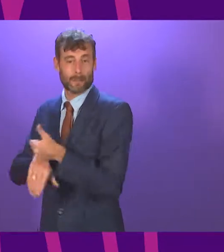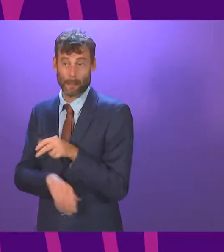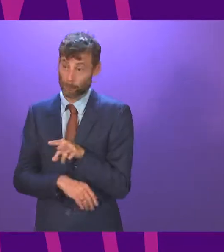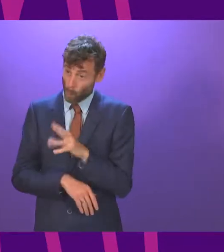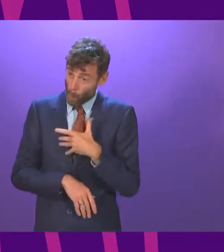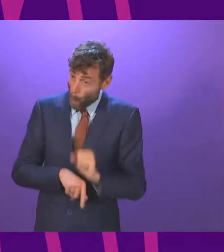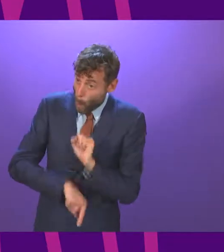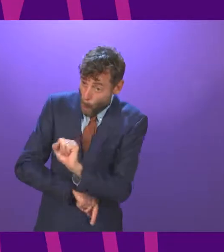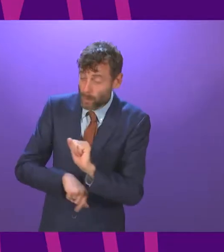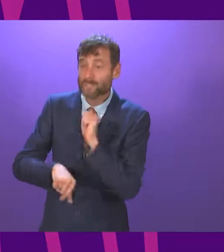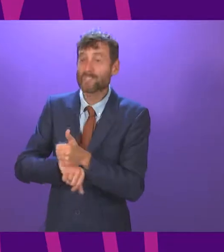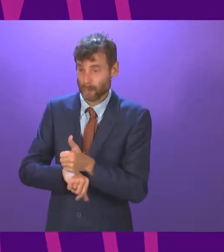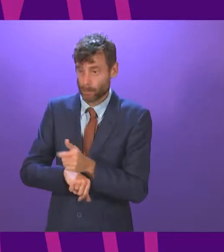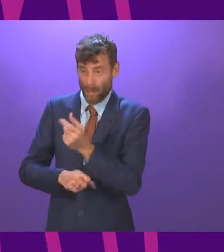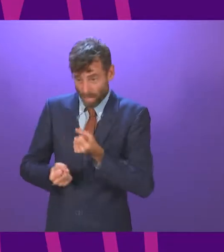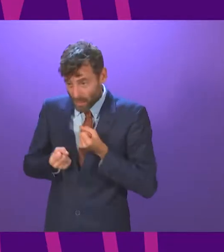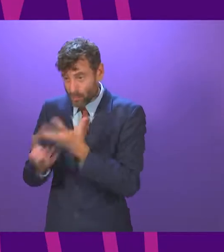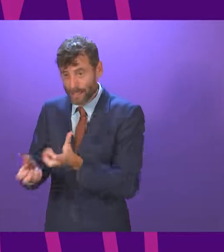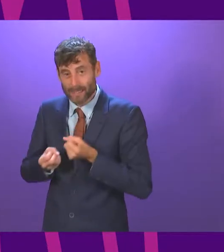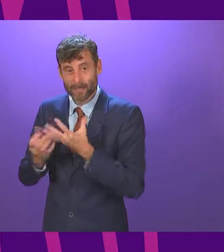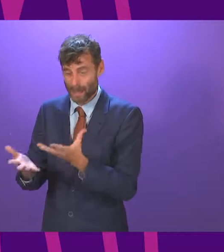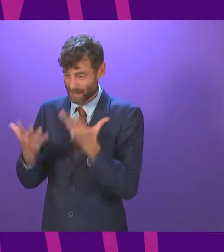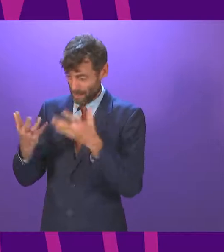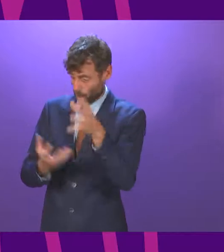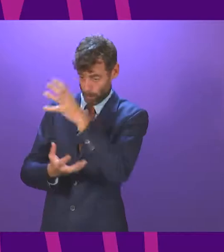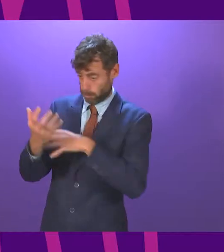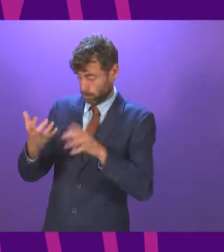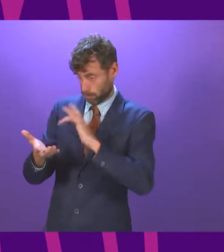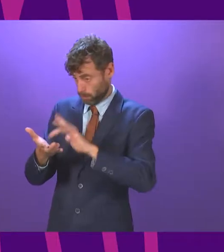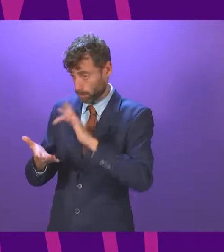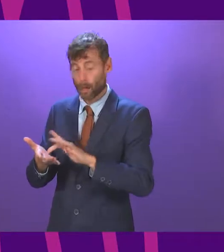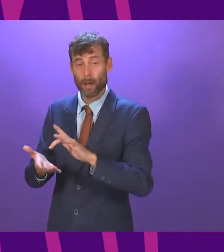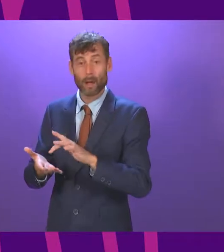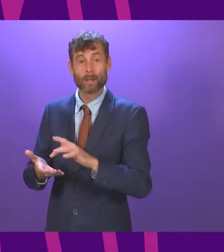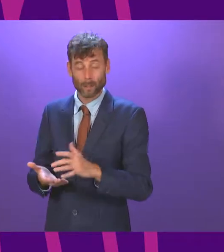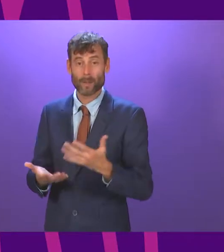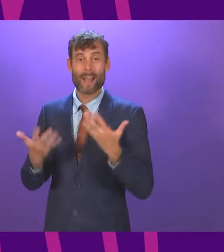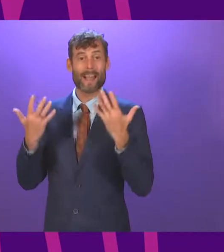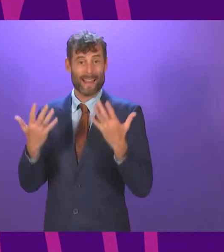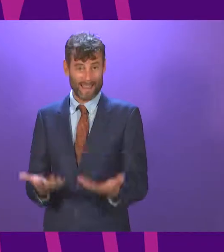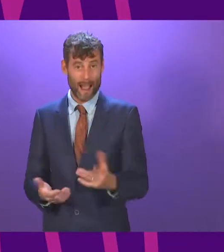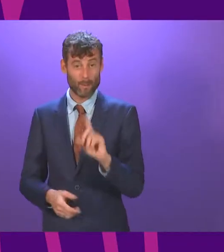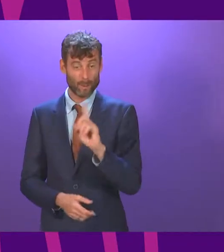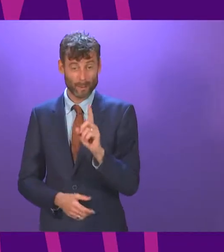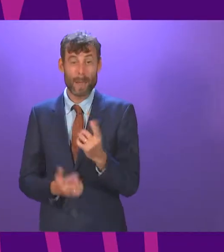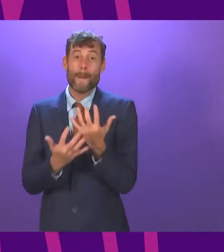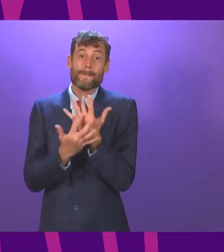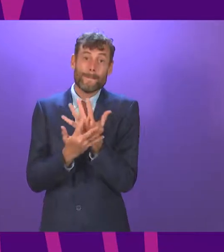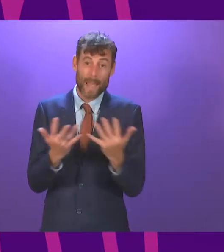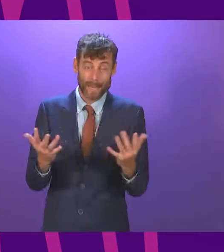holidaymakers find themselves unable to access venues abroad and vital oil and gas workers are struggling to get into Norway.